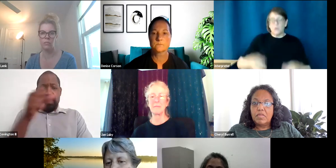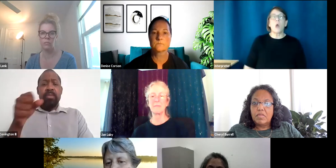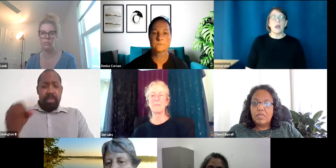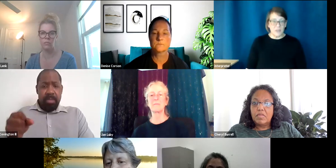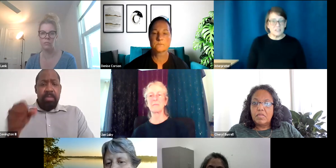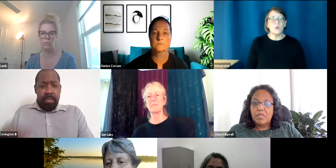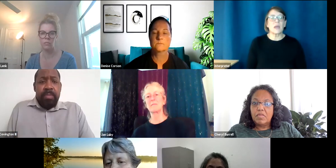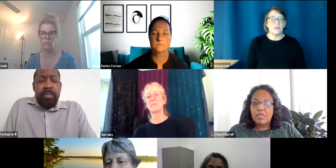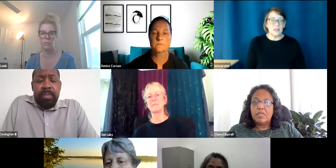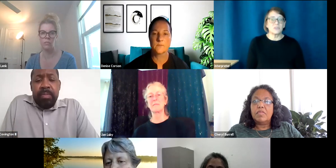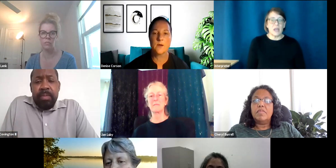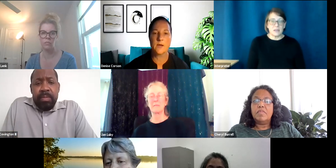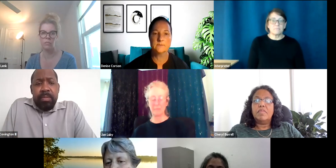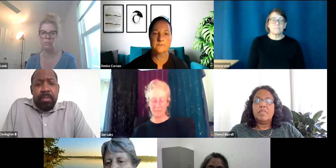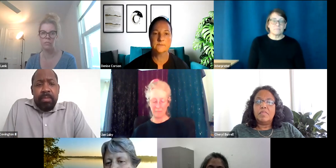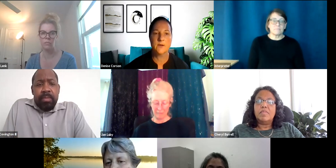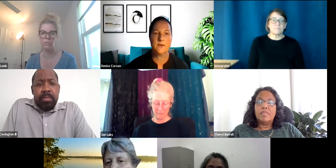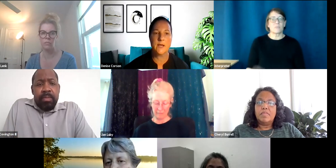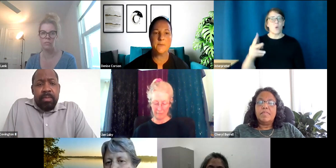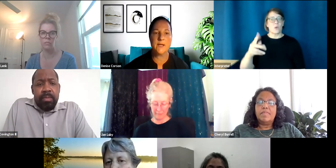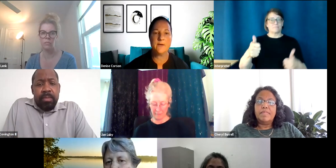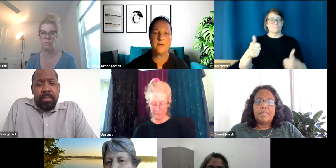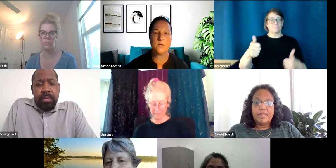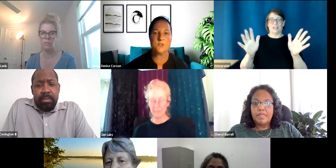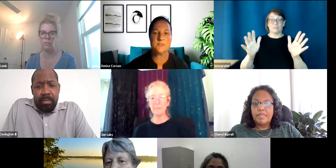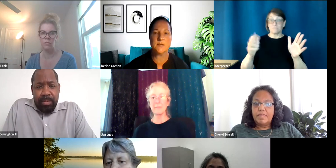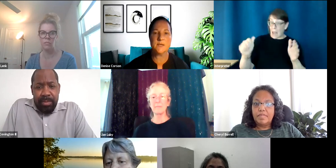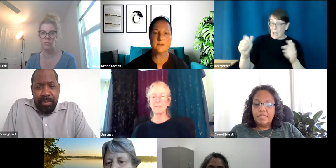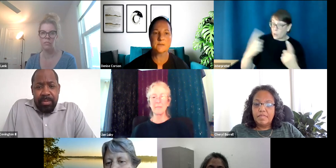Right. That is okay. That is okay. Okay. Okay. Anybody have any questions on that?